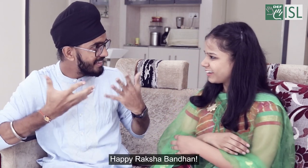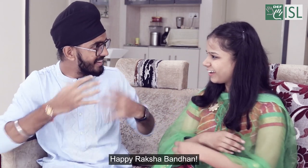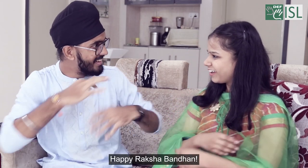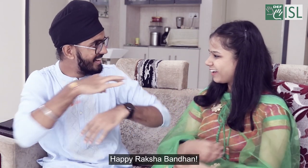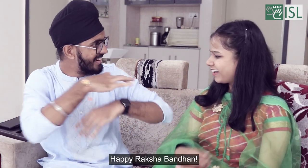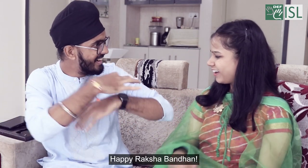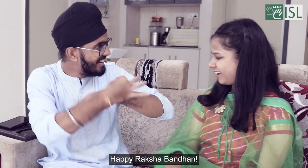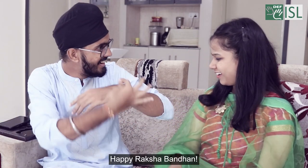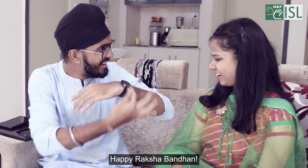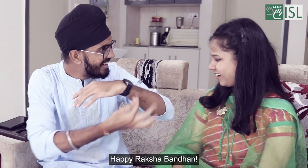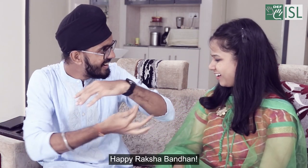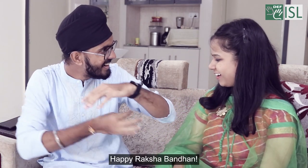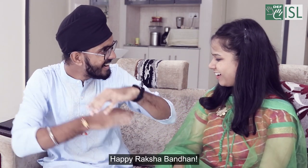Happy Aksha Bandhan.